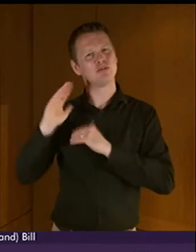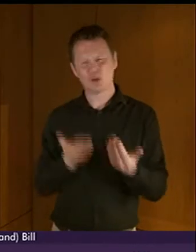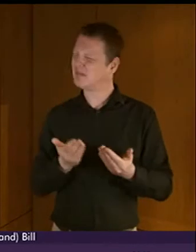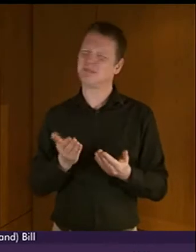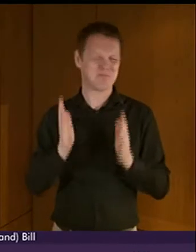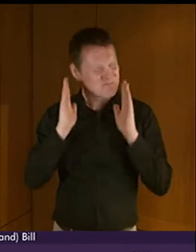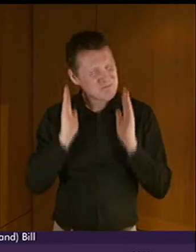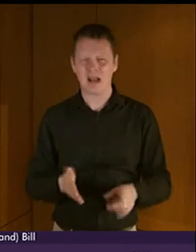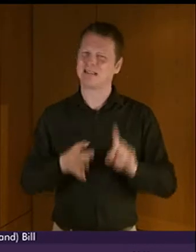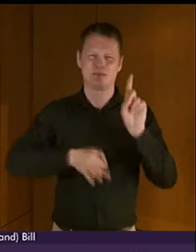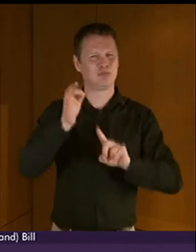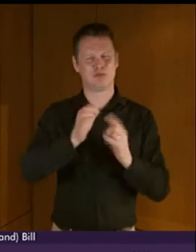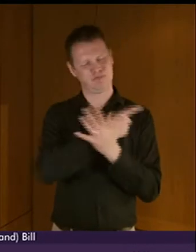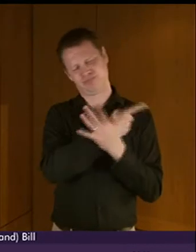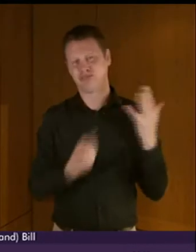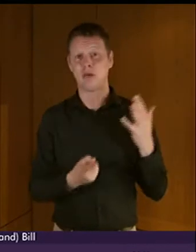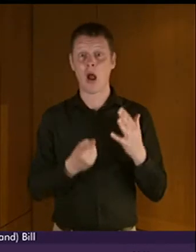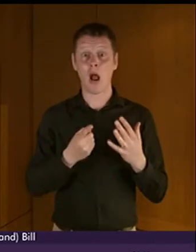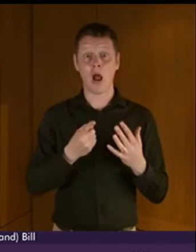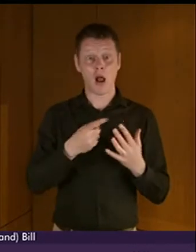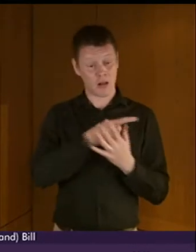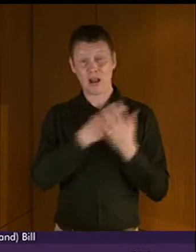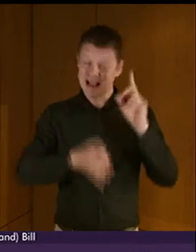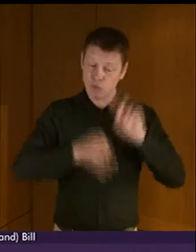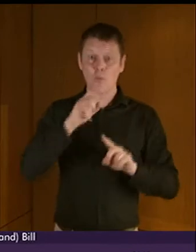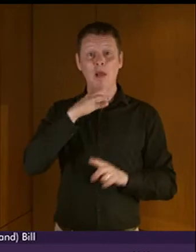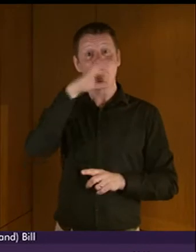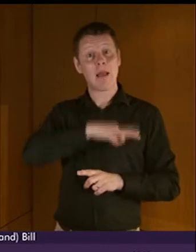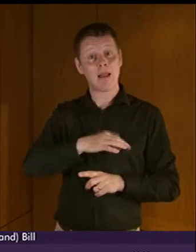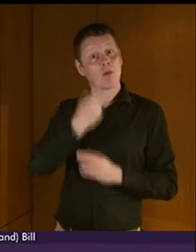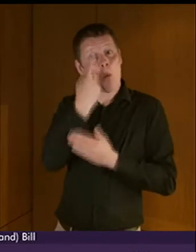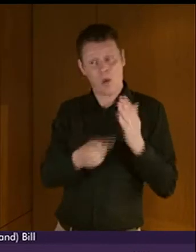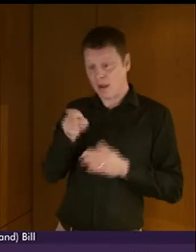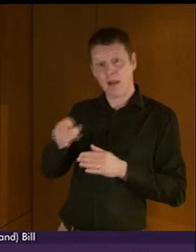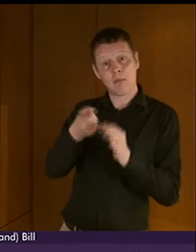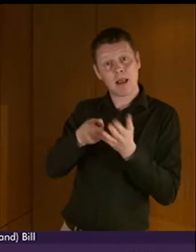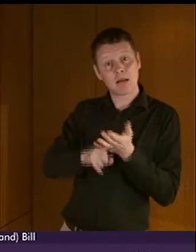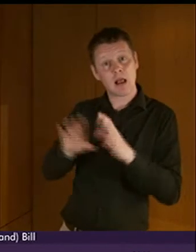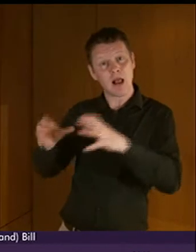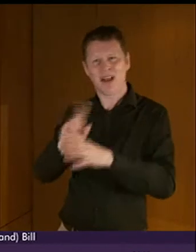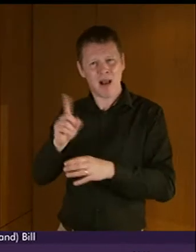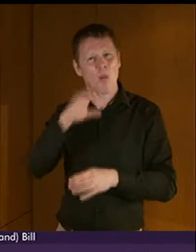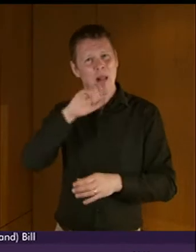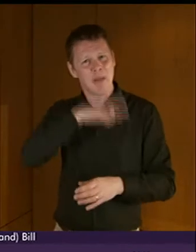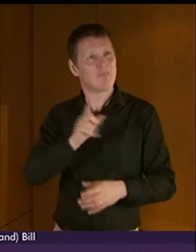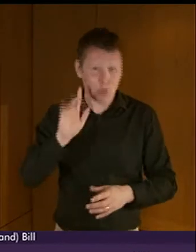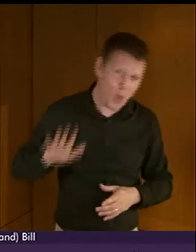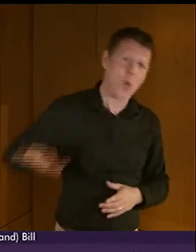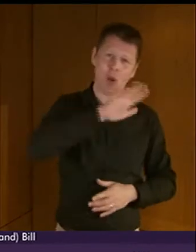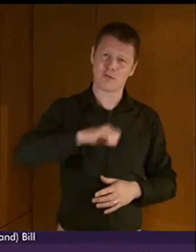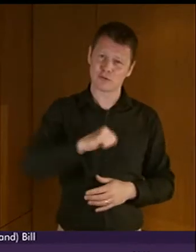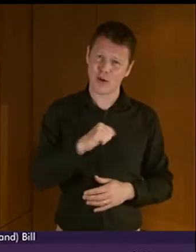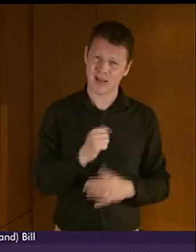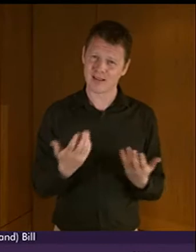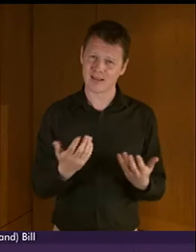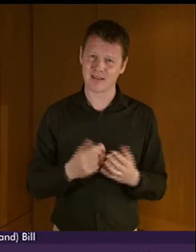will benefit not only deaf BSL users, but all of Scotland. The changes that we have suggested to the